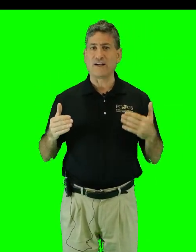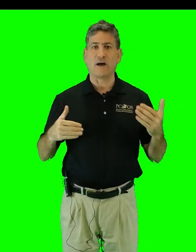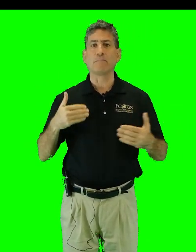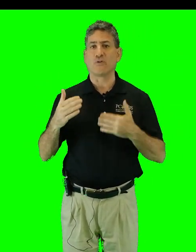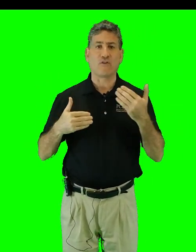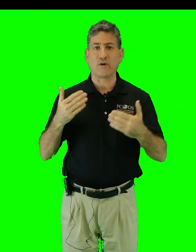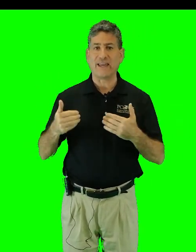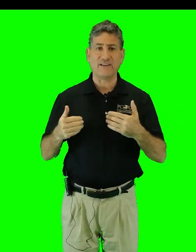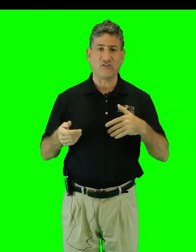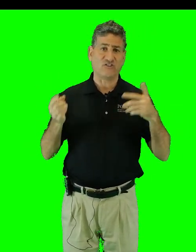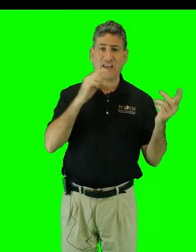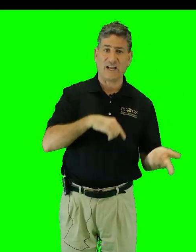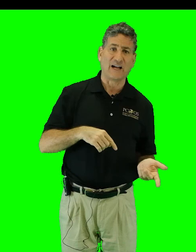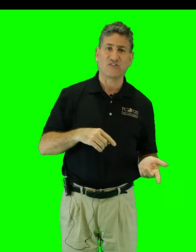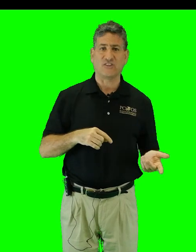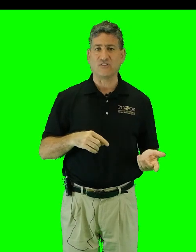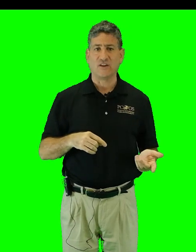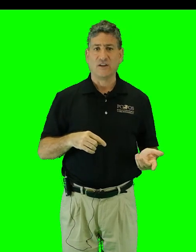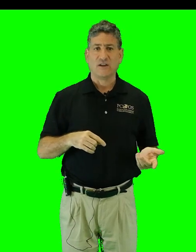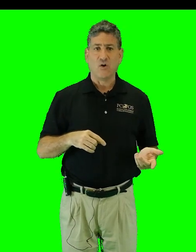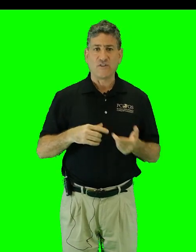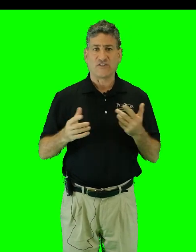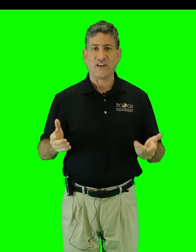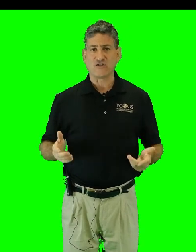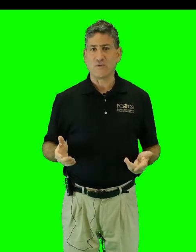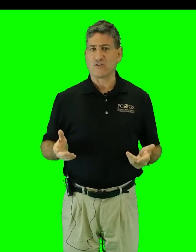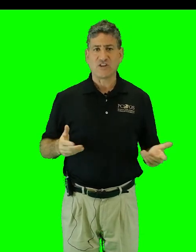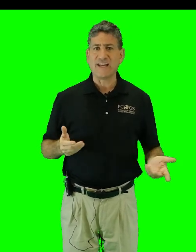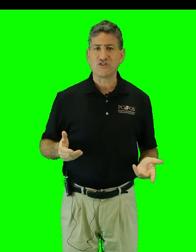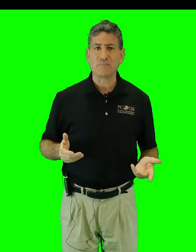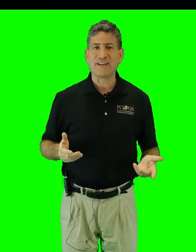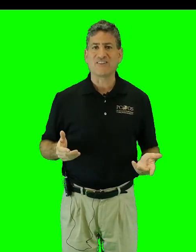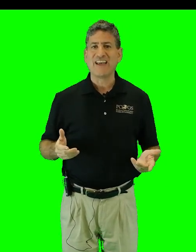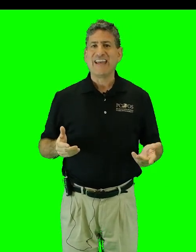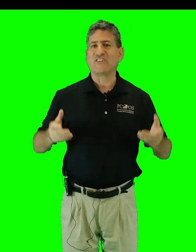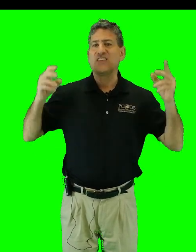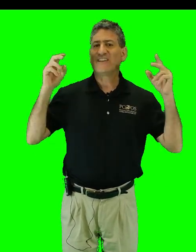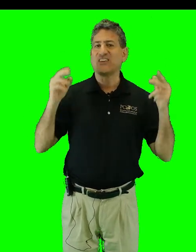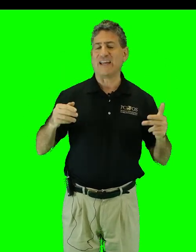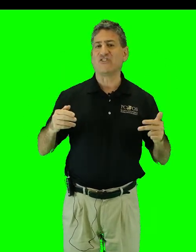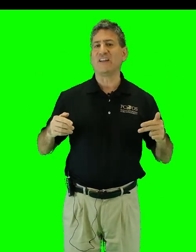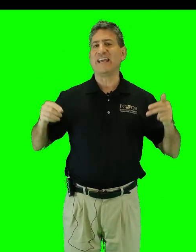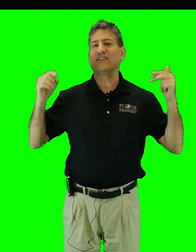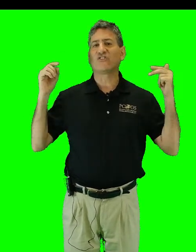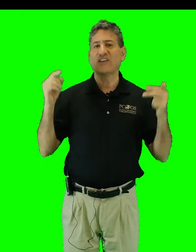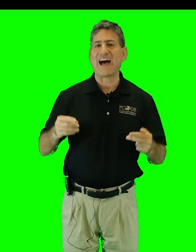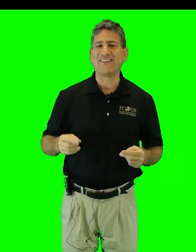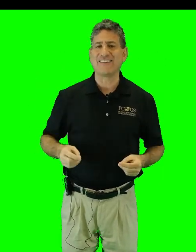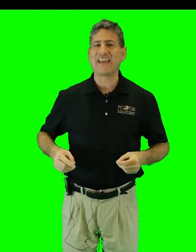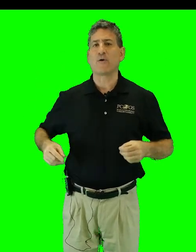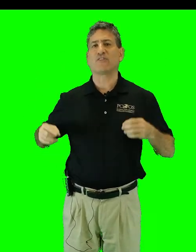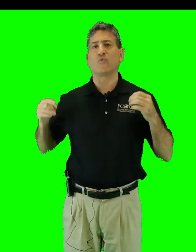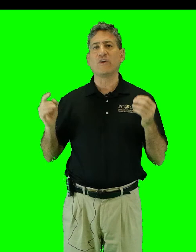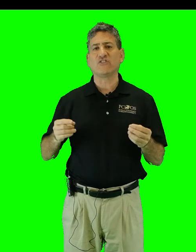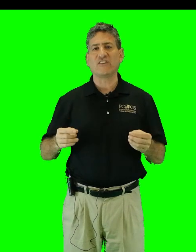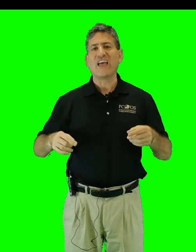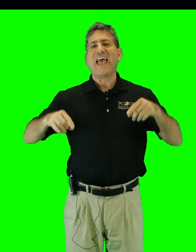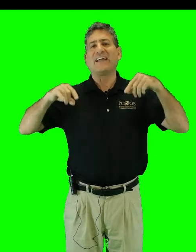number of hurricanes is staying constant over the century are changing because it's the intensity and size and characteristics and